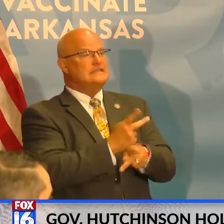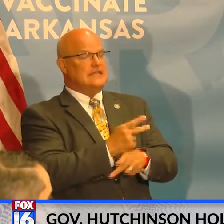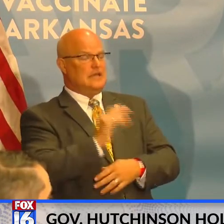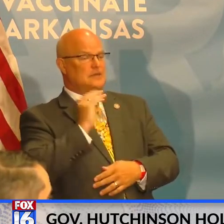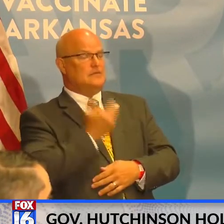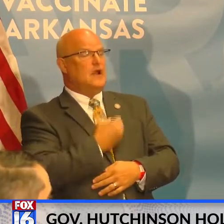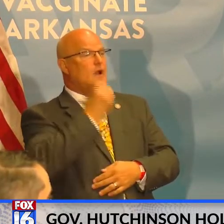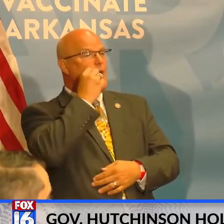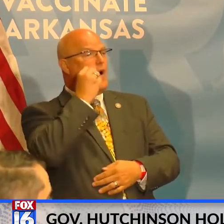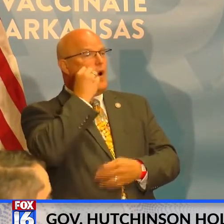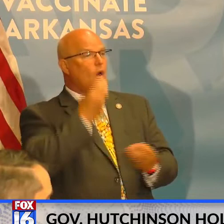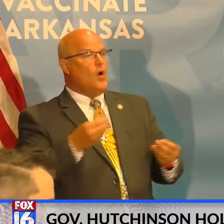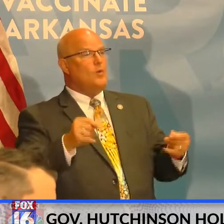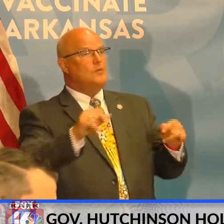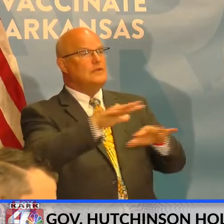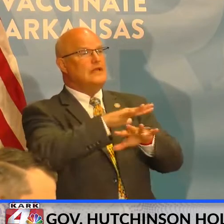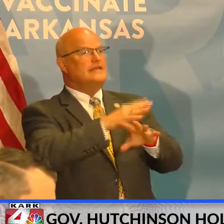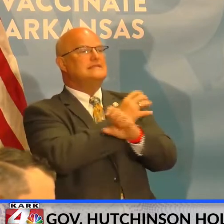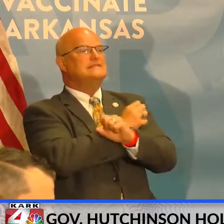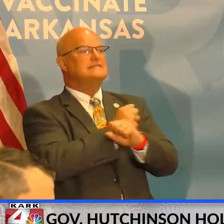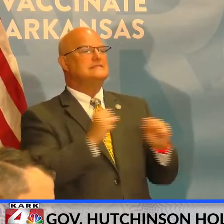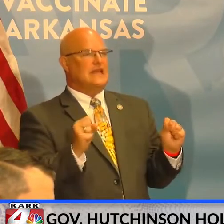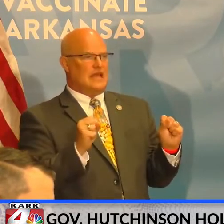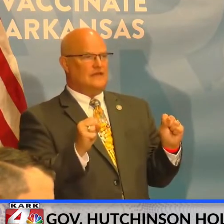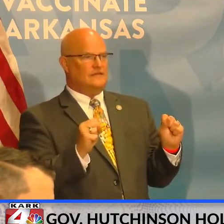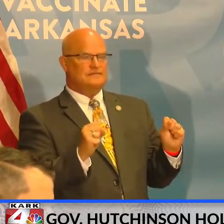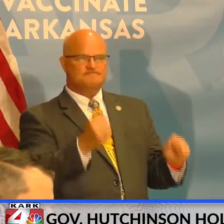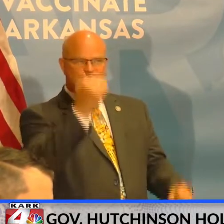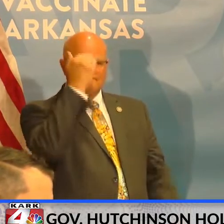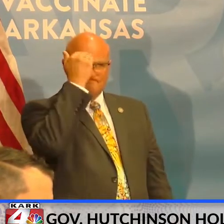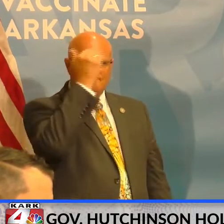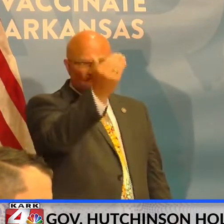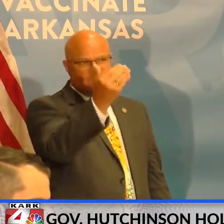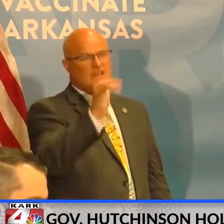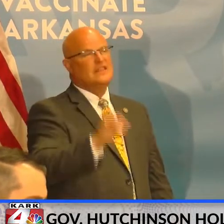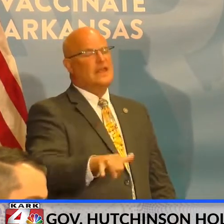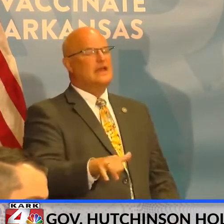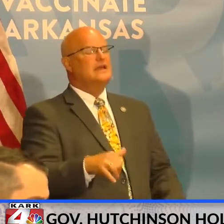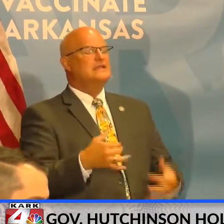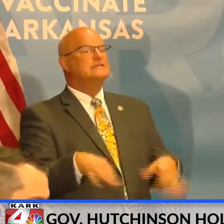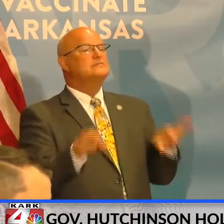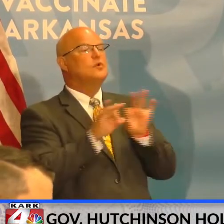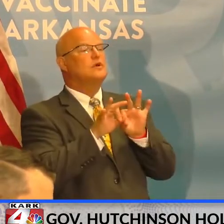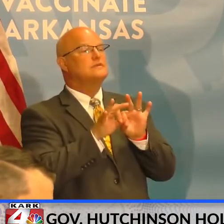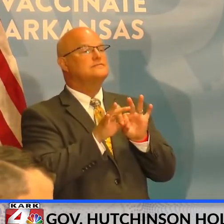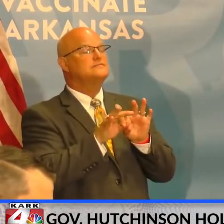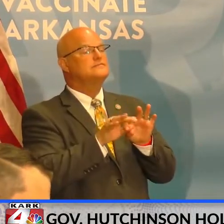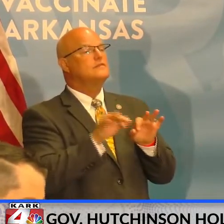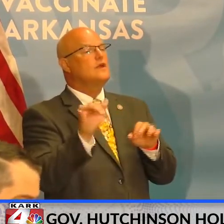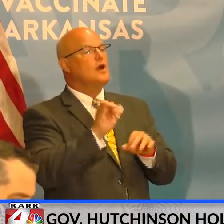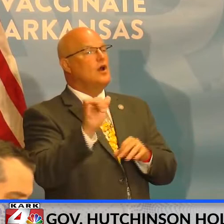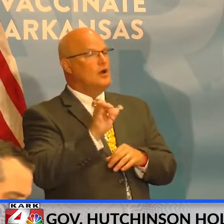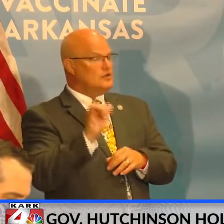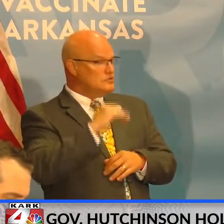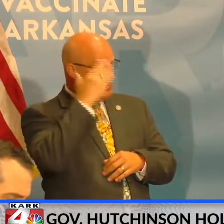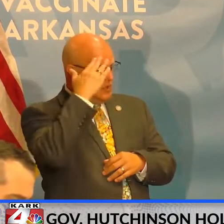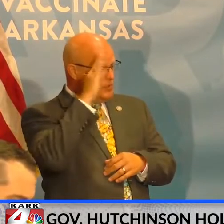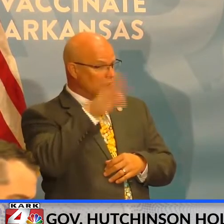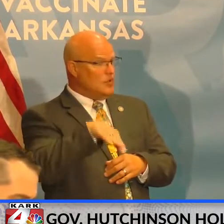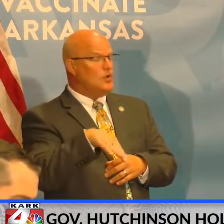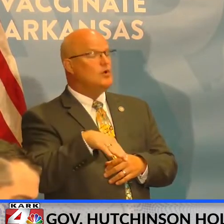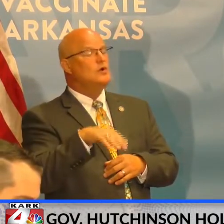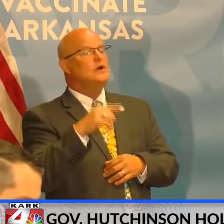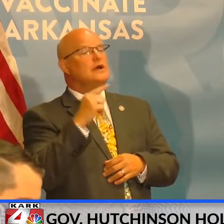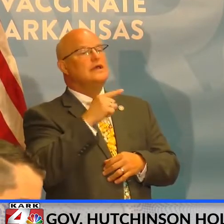much safer. And so that has to be acknowledged. And that's an important fact. We also know that they receive